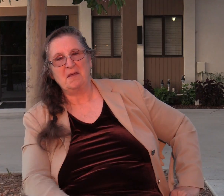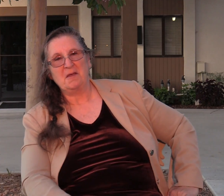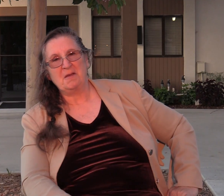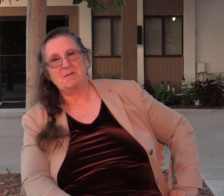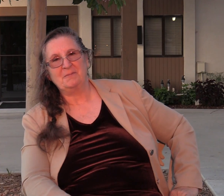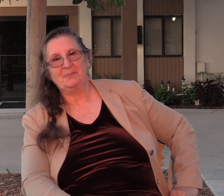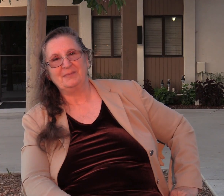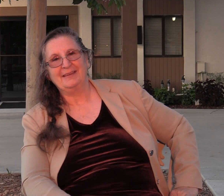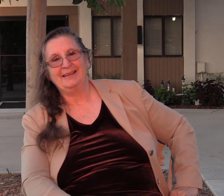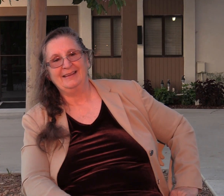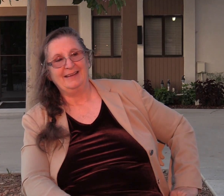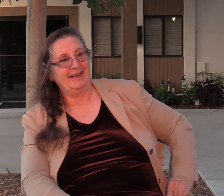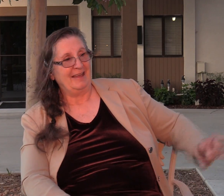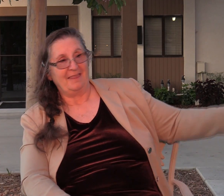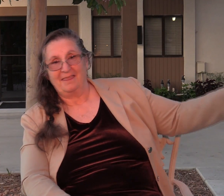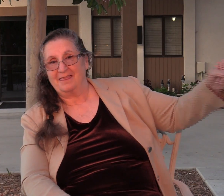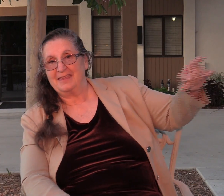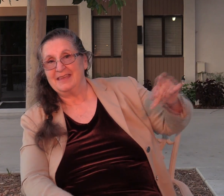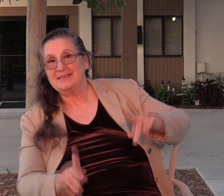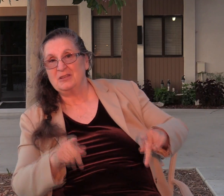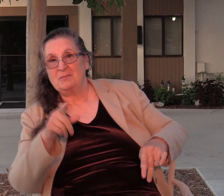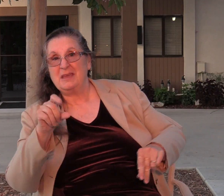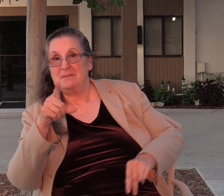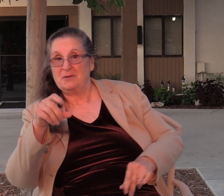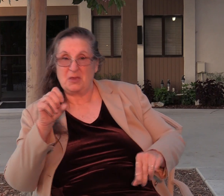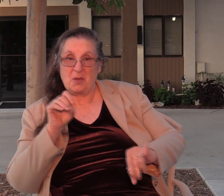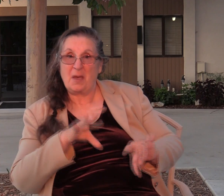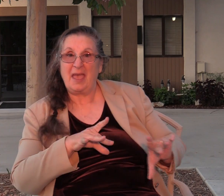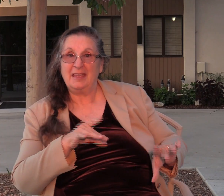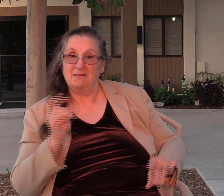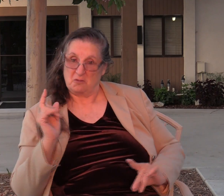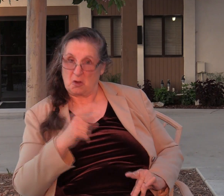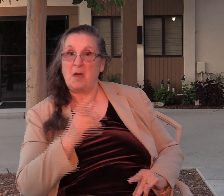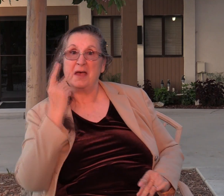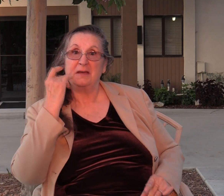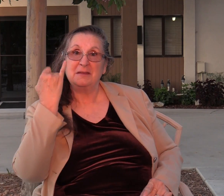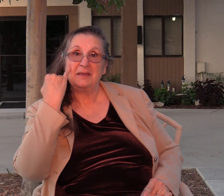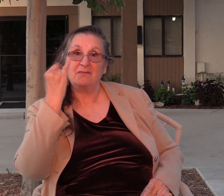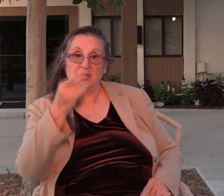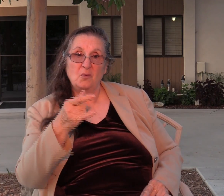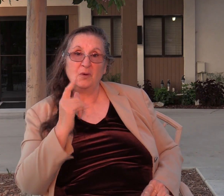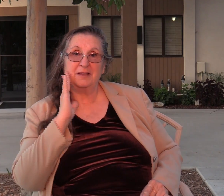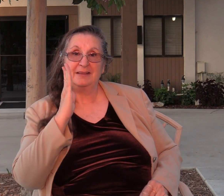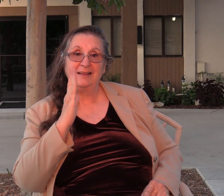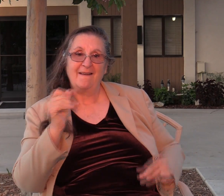these the people whom you despised? Go out if you will and fight with them now.